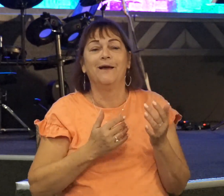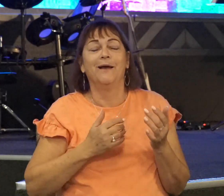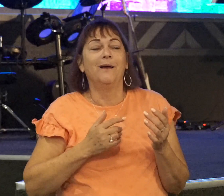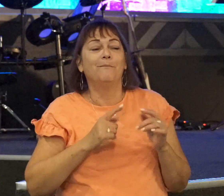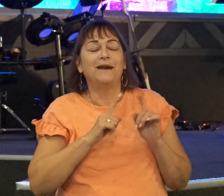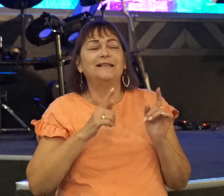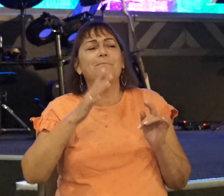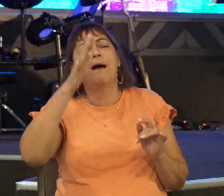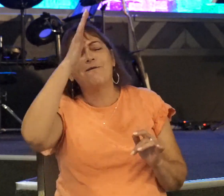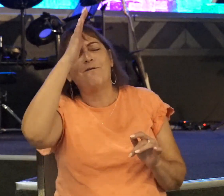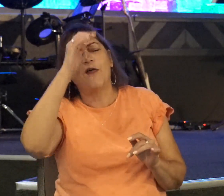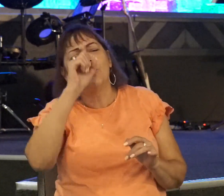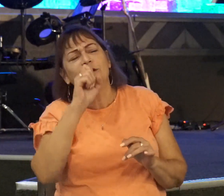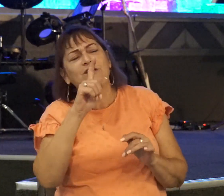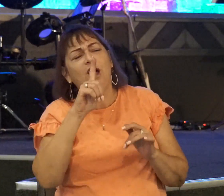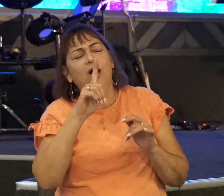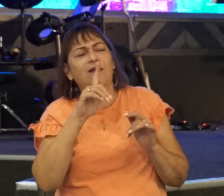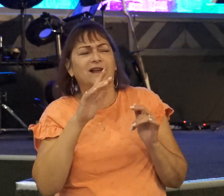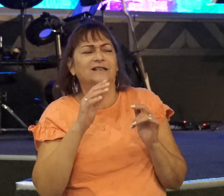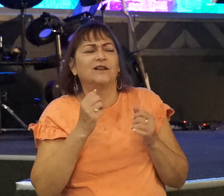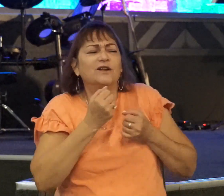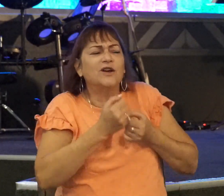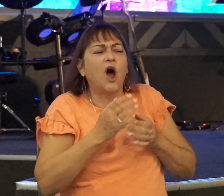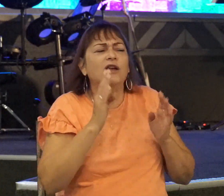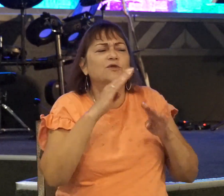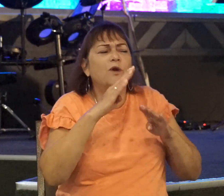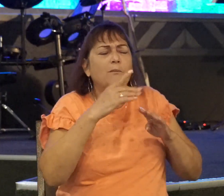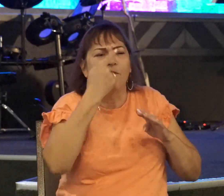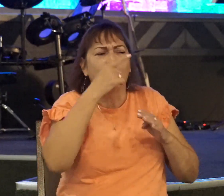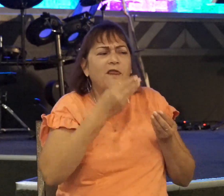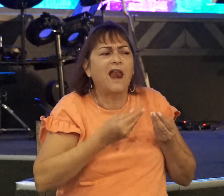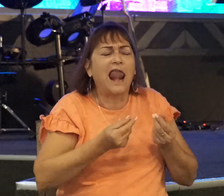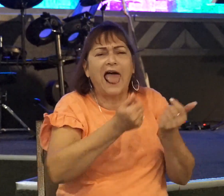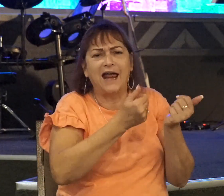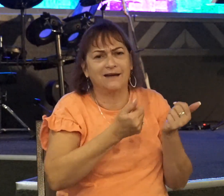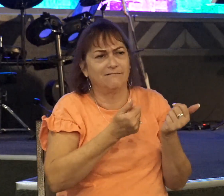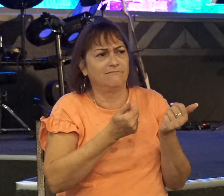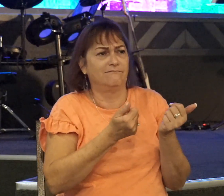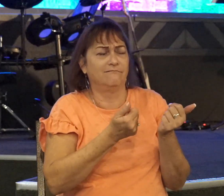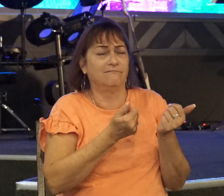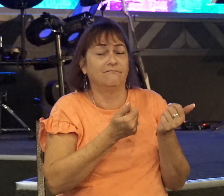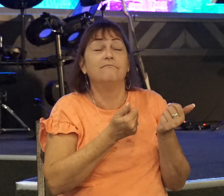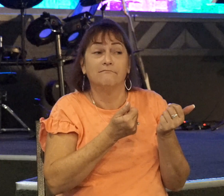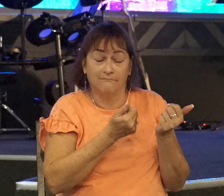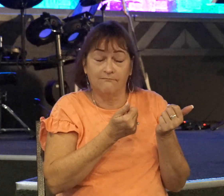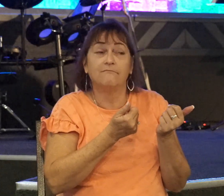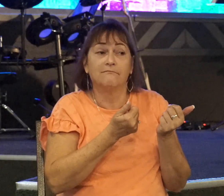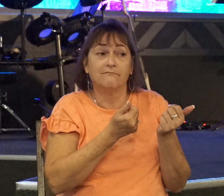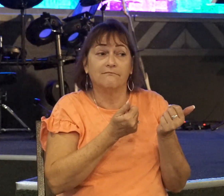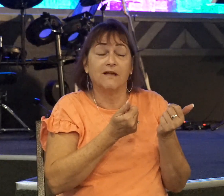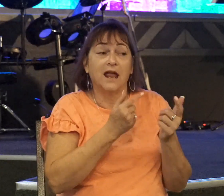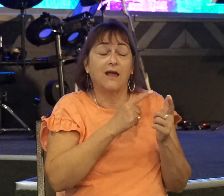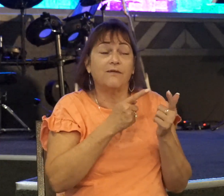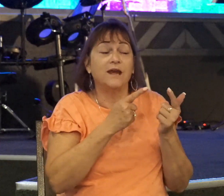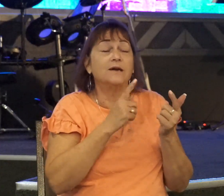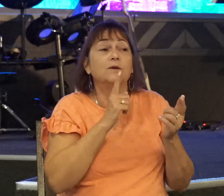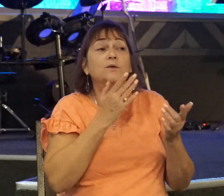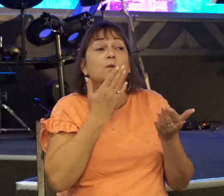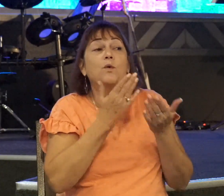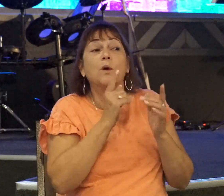Saul, has troubled the land. And that's definitely an understatement, isn't it? And then he makes a good point. If my